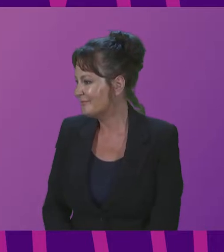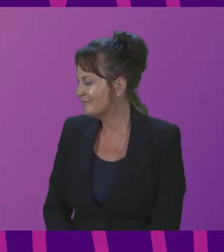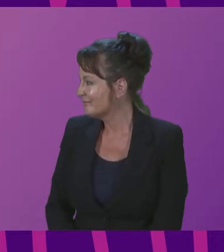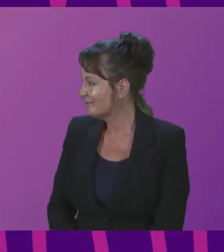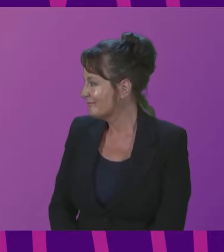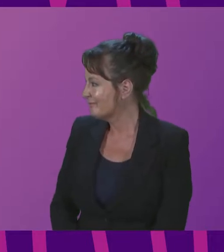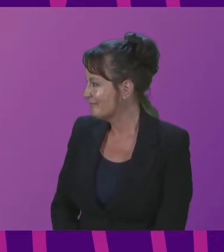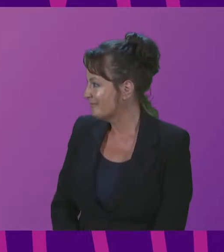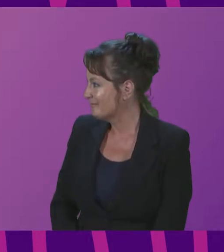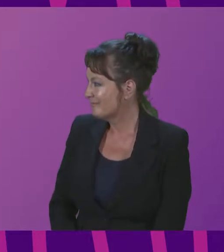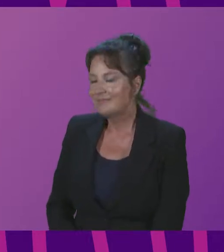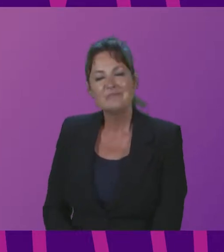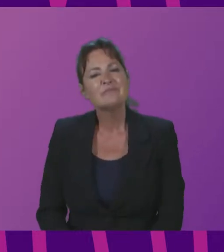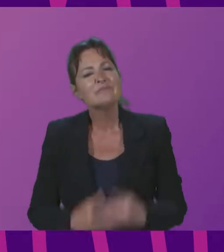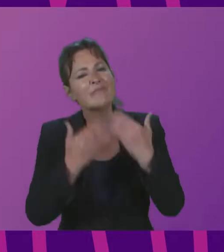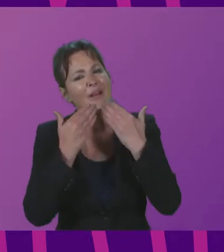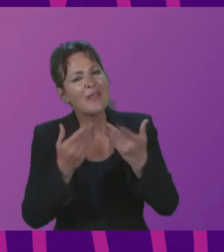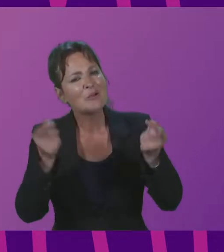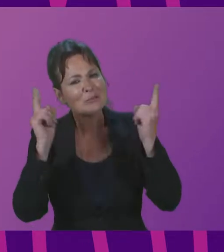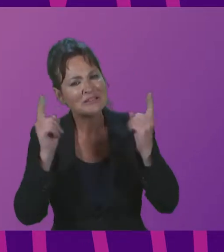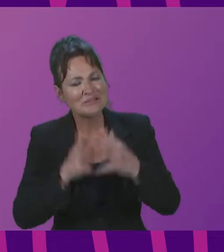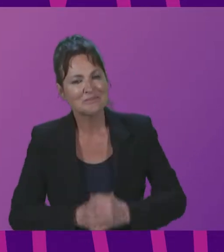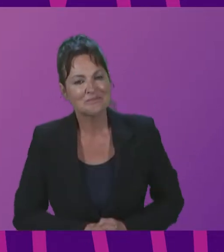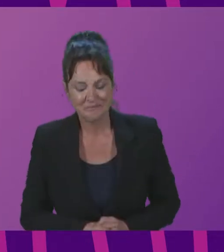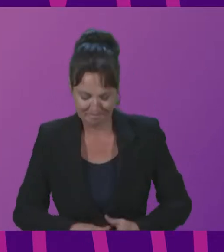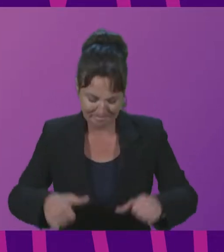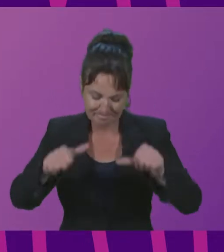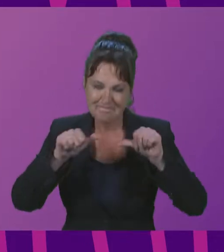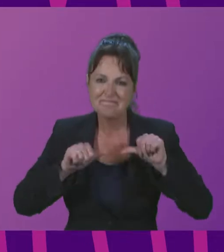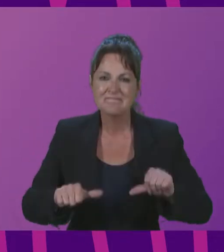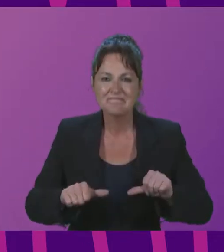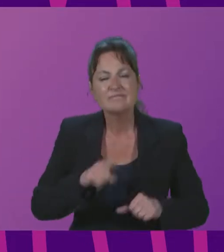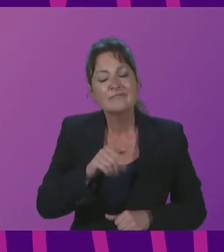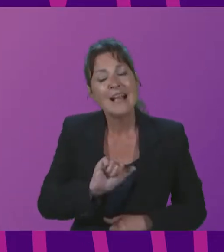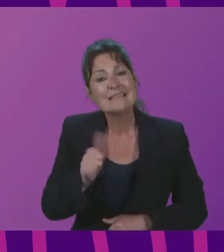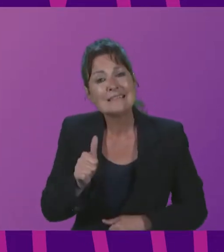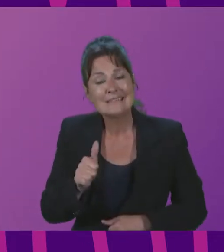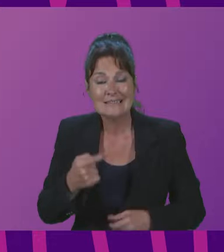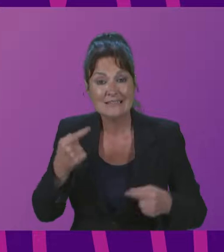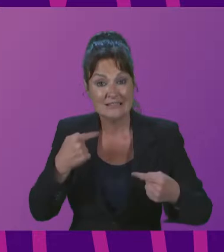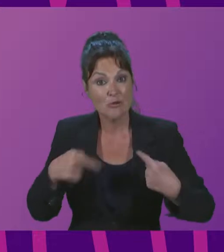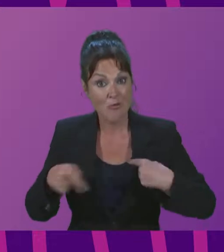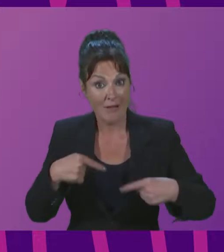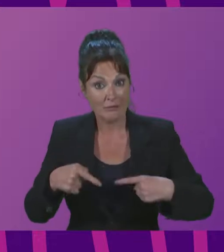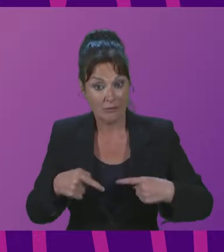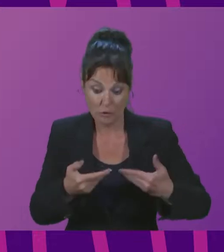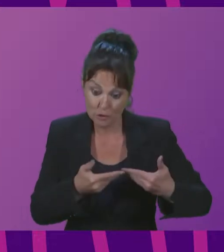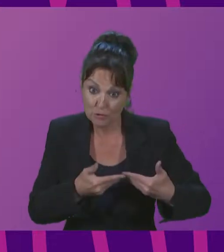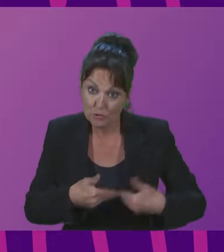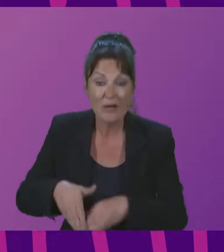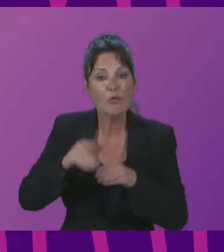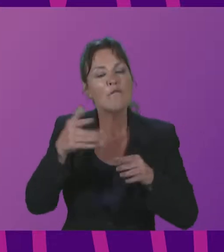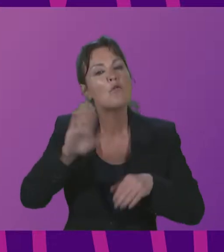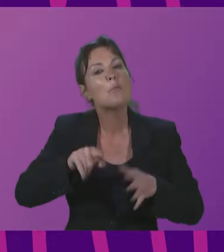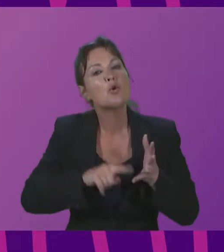Thank you Minister. I'd now like to invite Ernesto Ottoni, Assistant Director General for Culture at UNESCO to